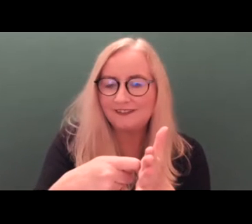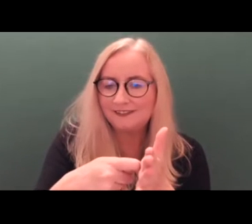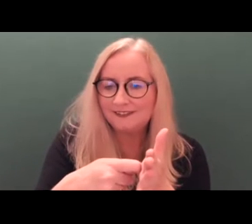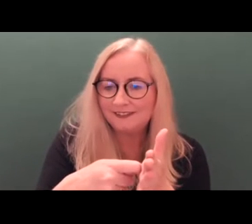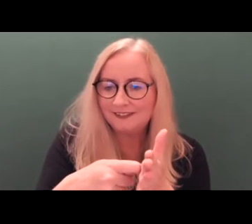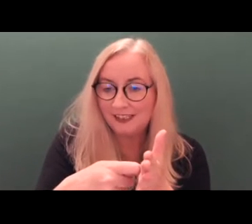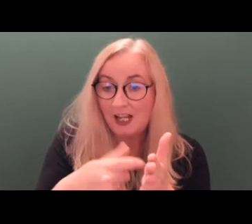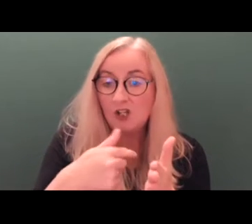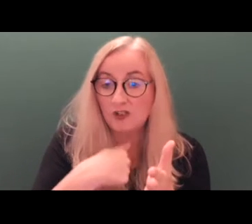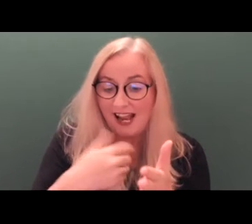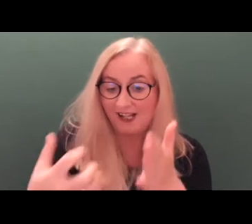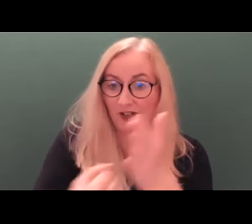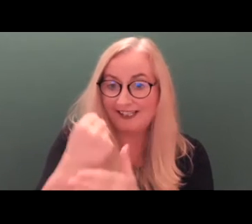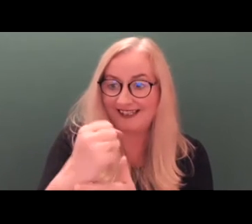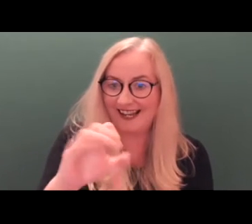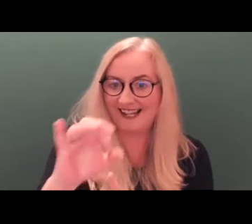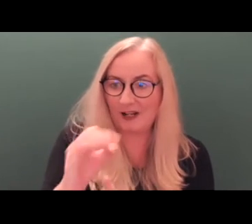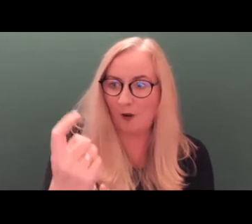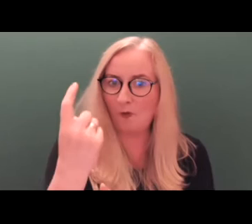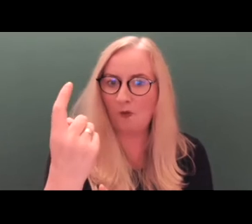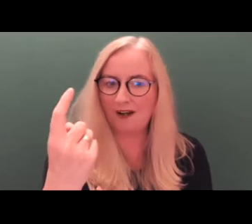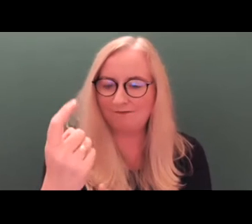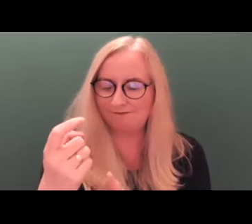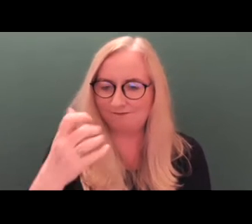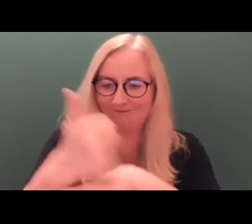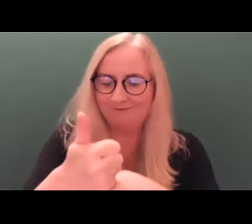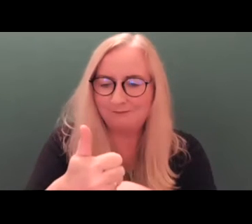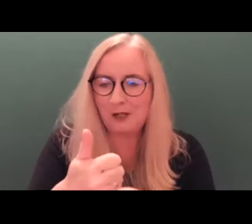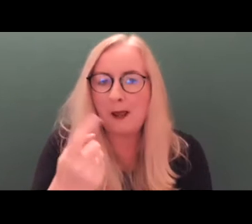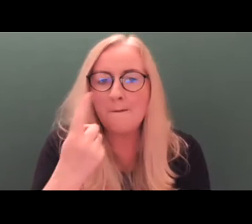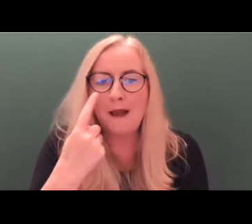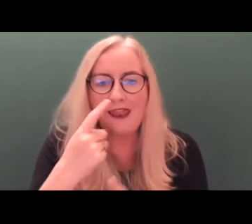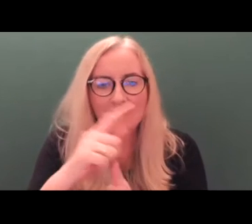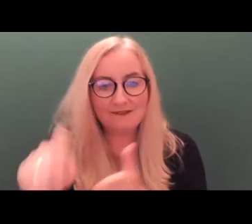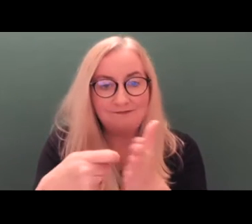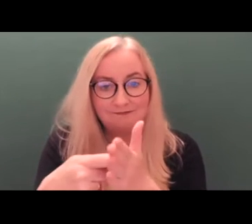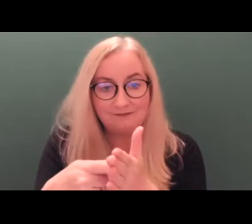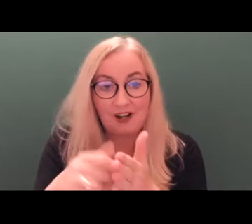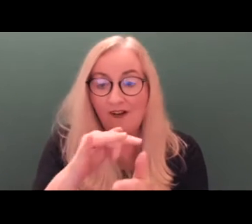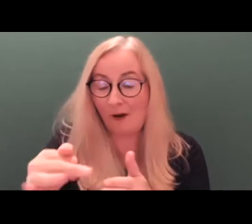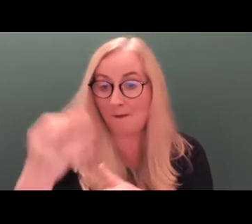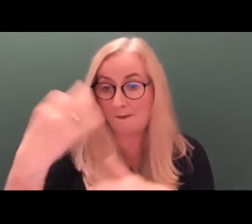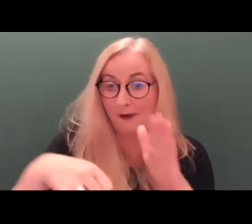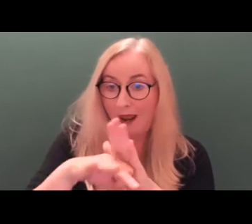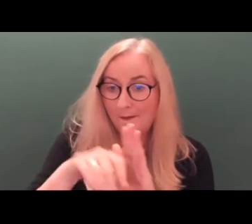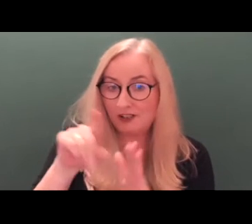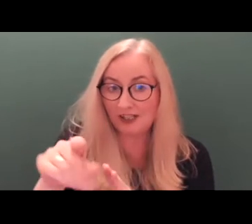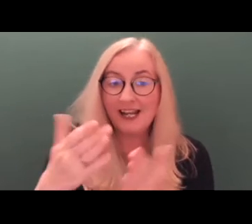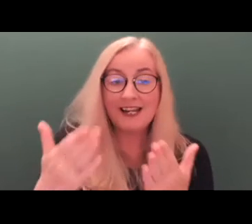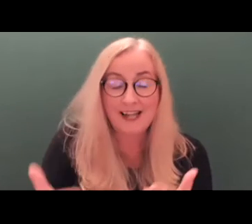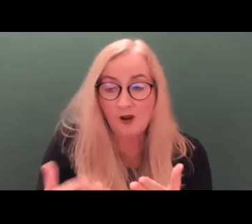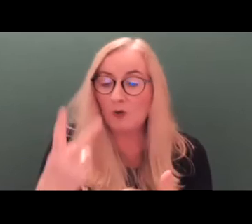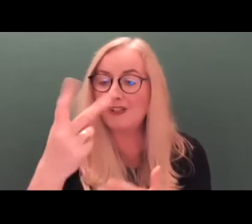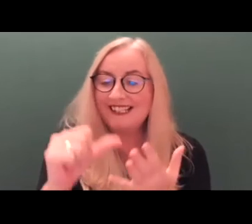I succeeded to get one of those pilot projects. Now, 26 years later,